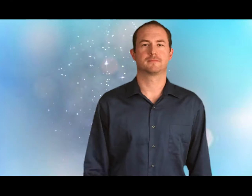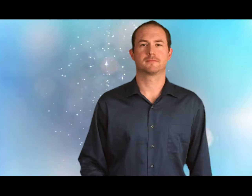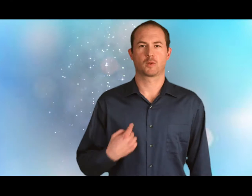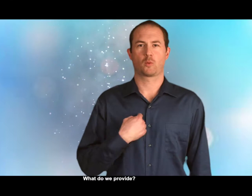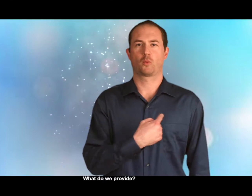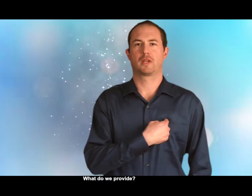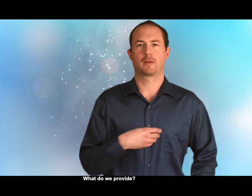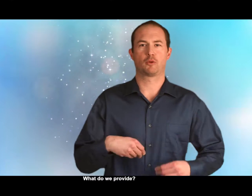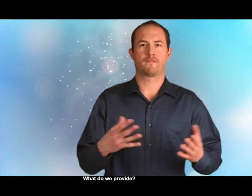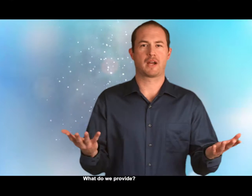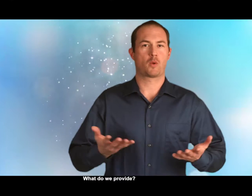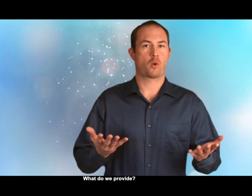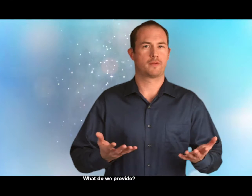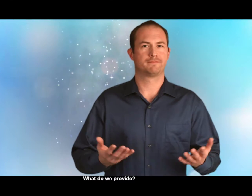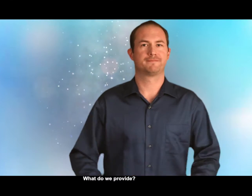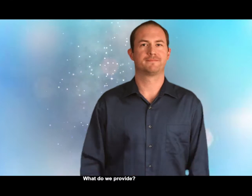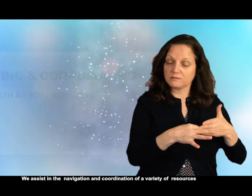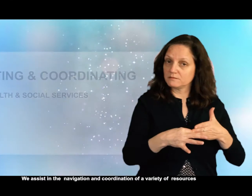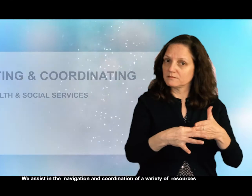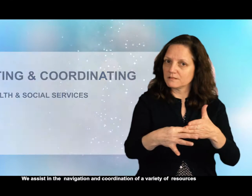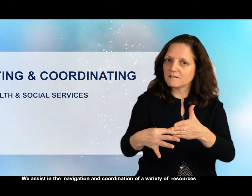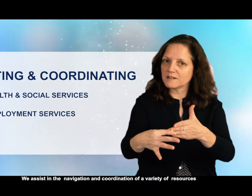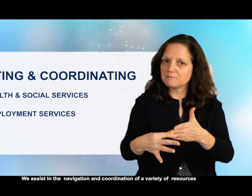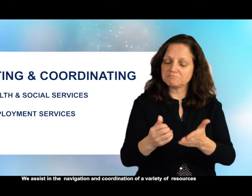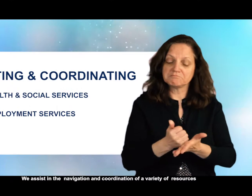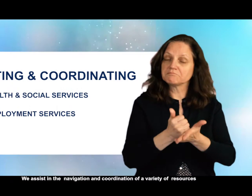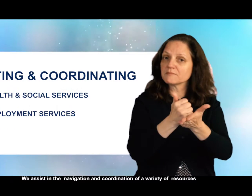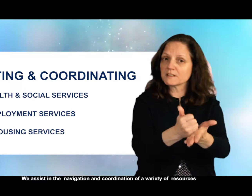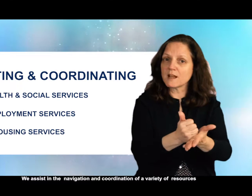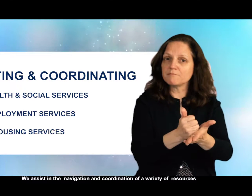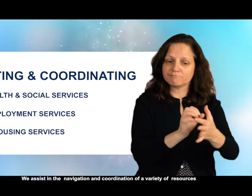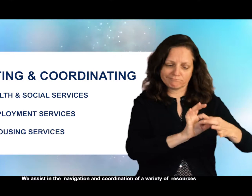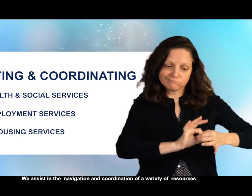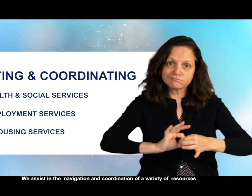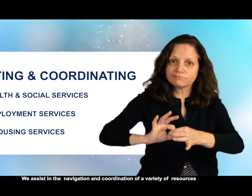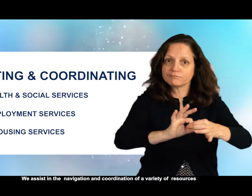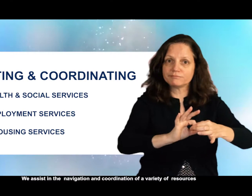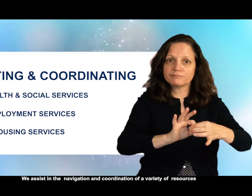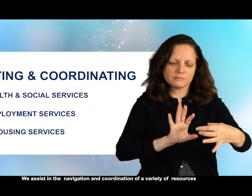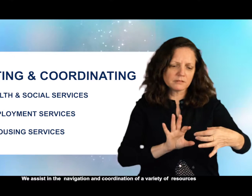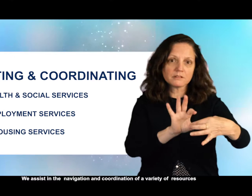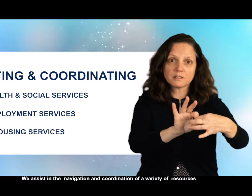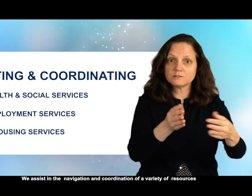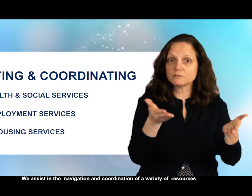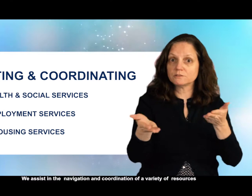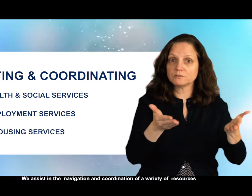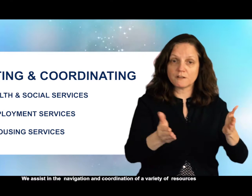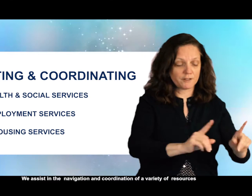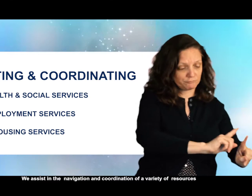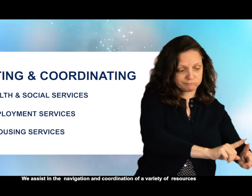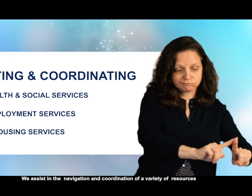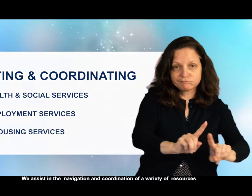What do we provide? We assist in the navigation and coordination of a variety of resources.